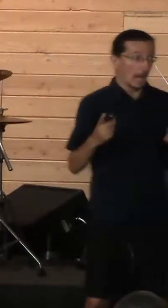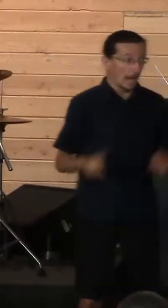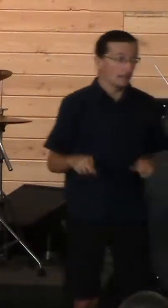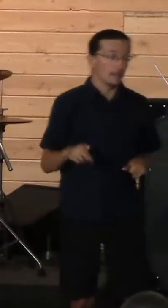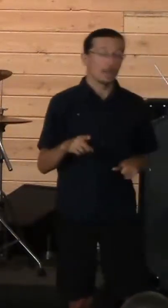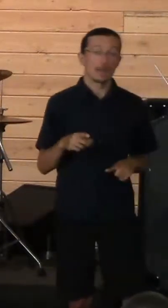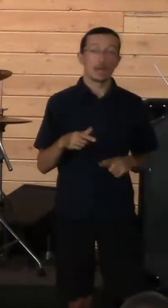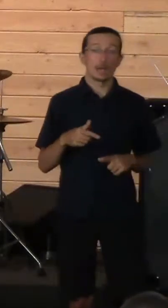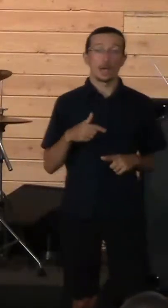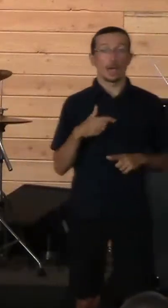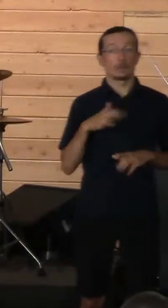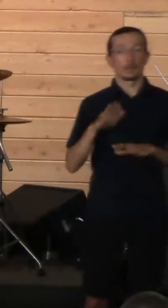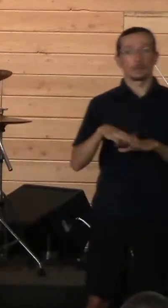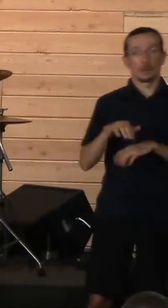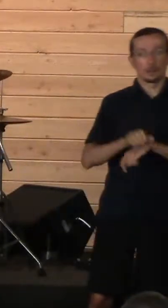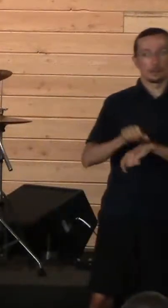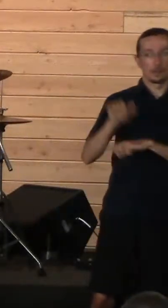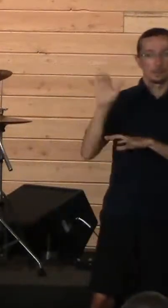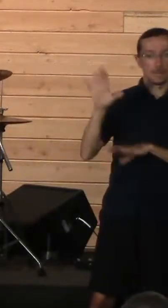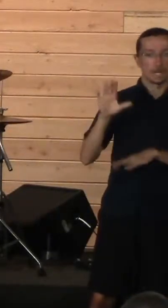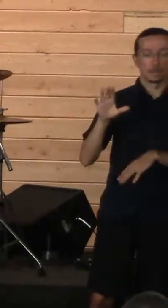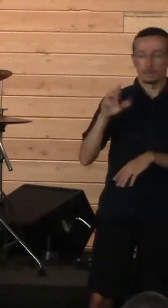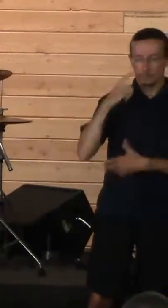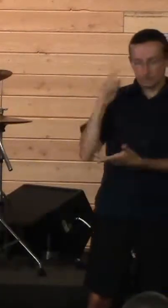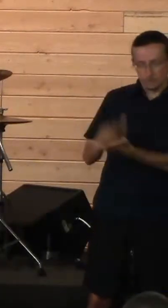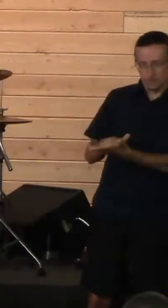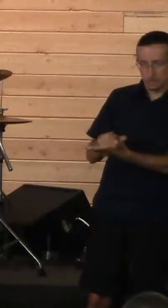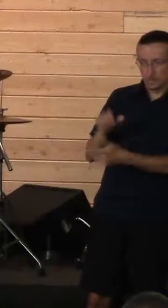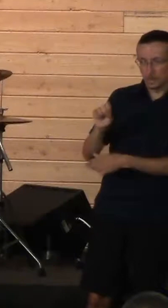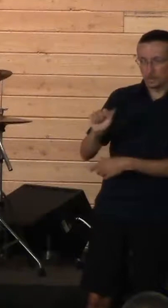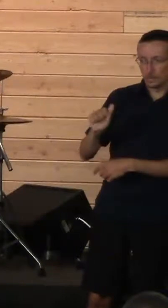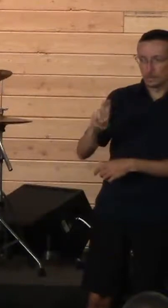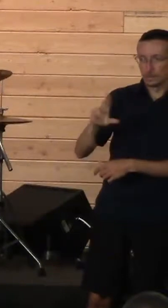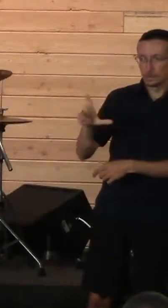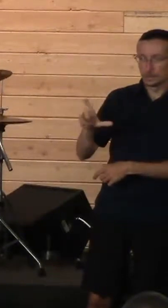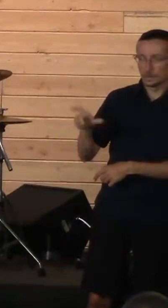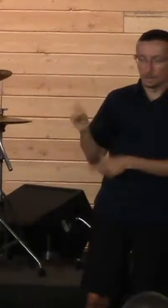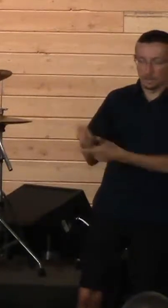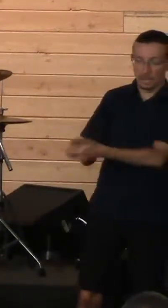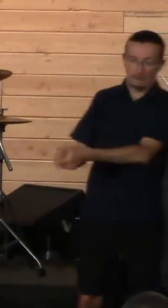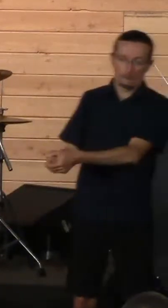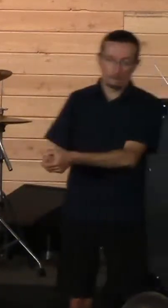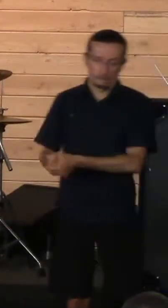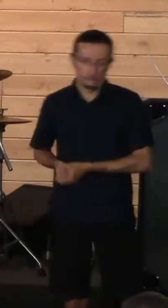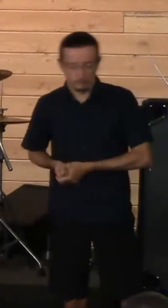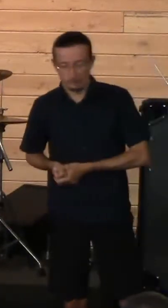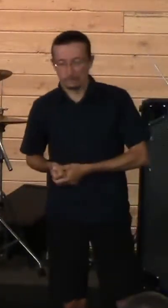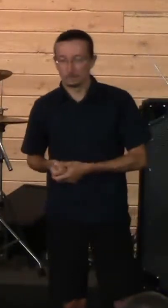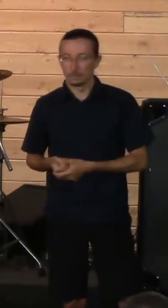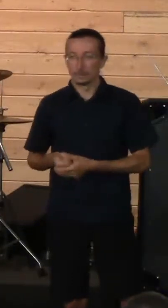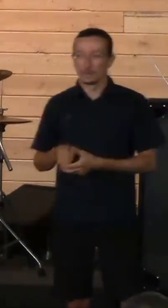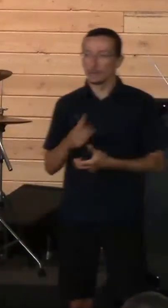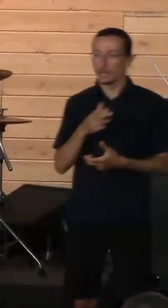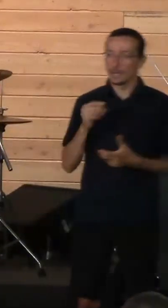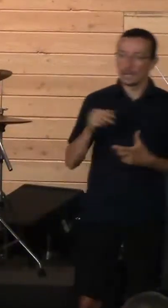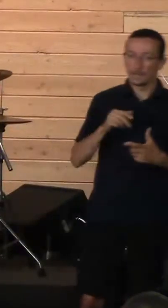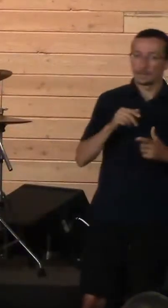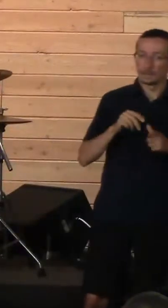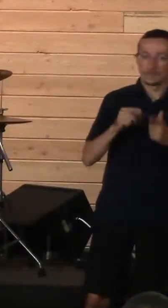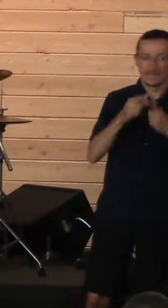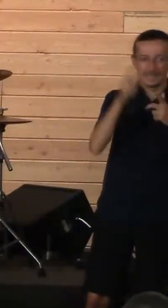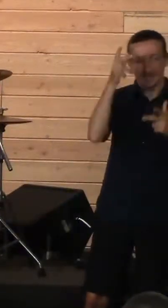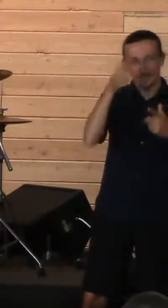be on Mount Gilboa, there was Saul leaning on his spear. And indeed, the chariots and the horsemen followed hard after him.